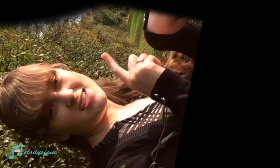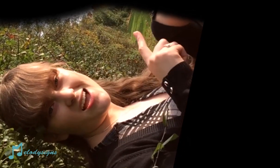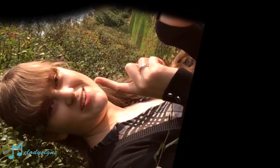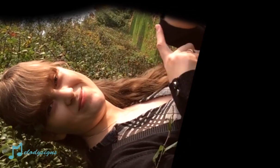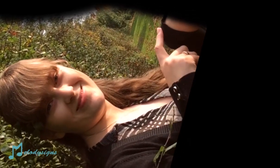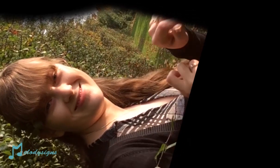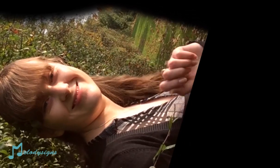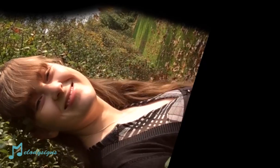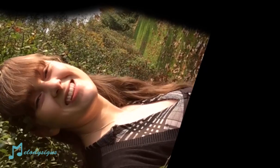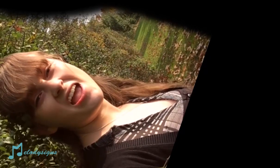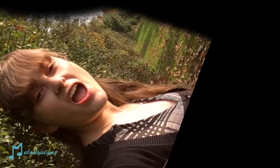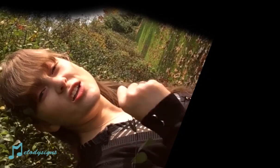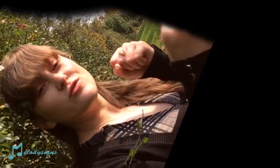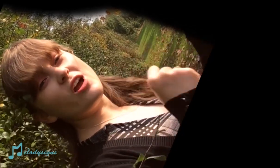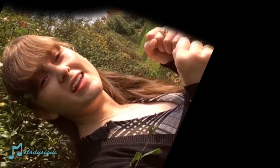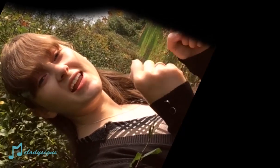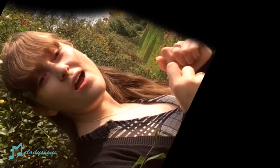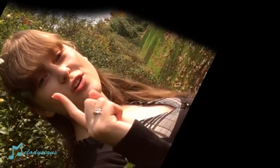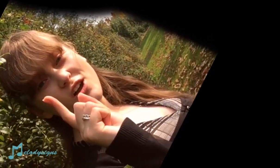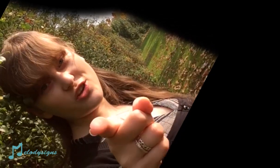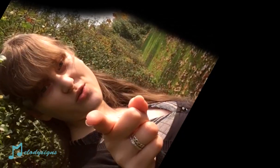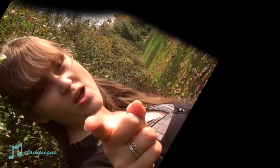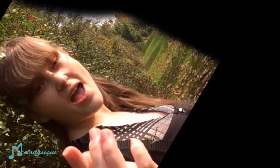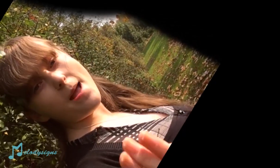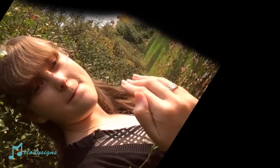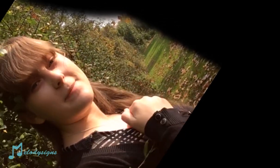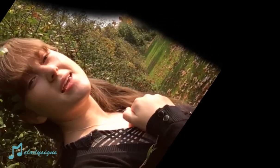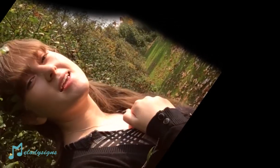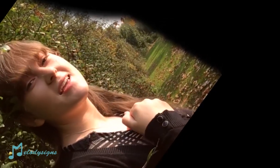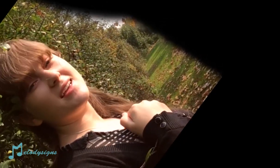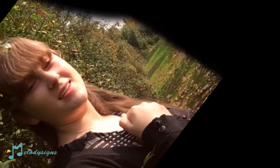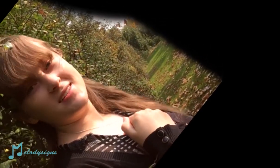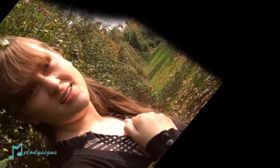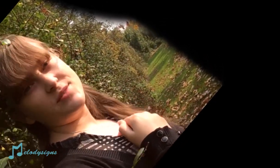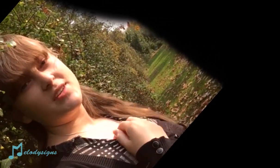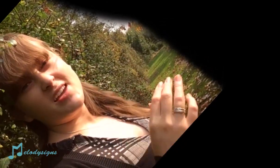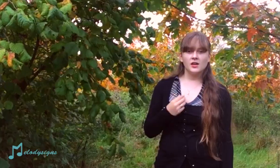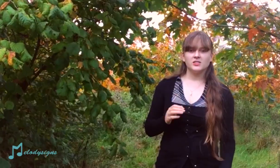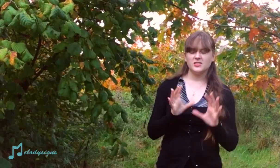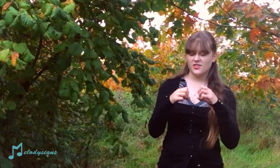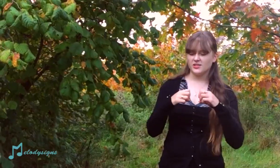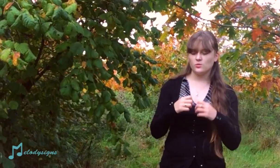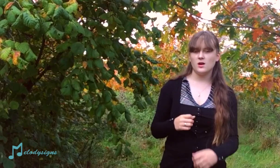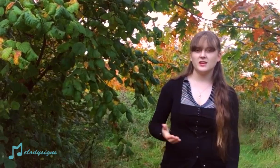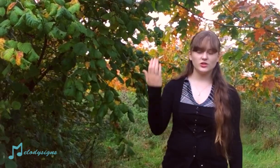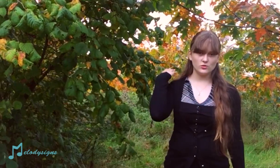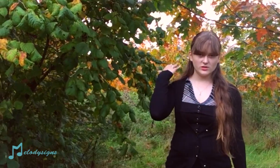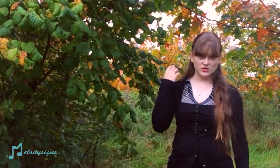Time is running out on you and me Cause nothing's what it used